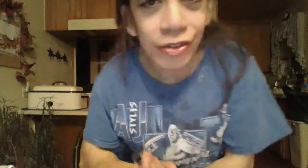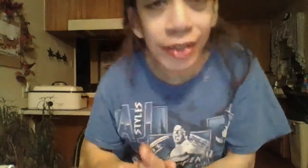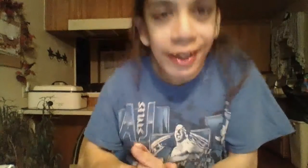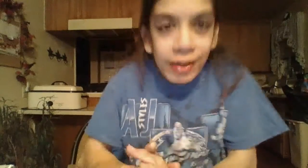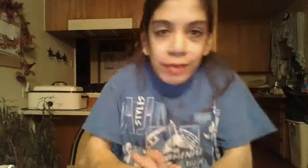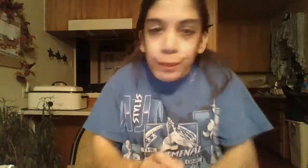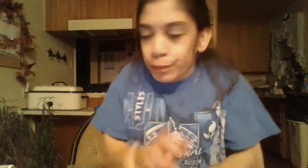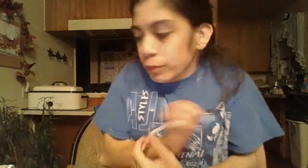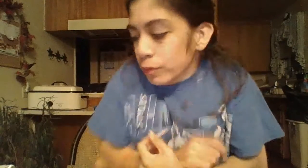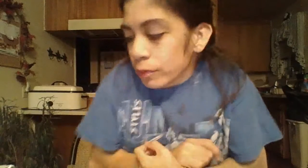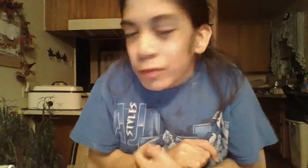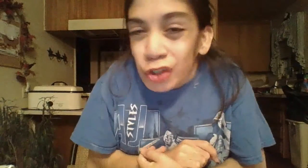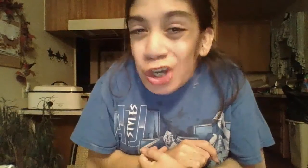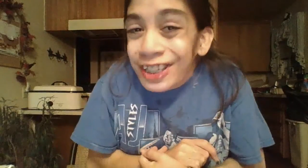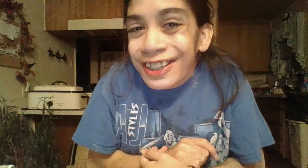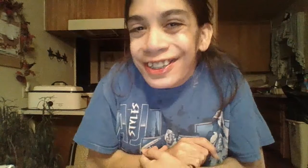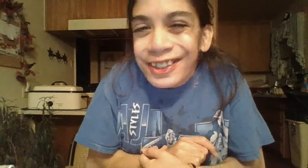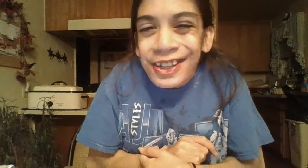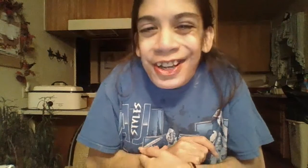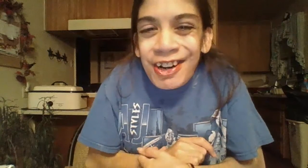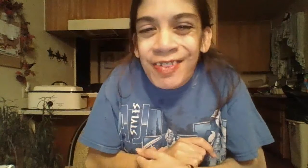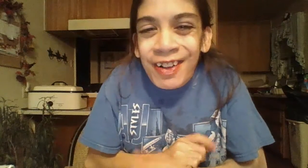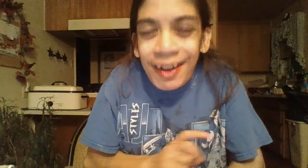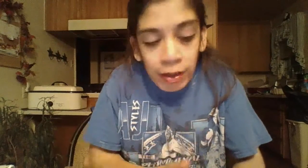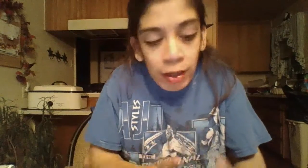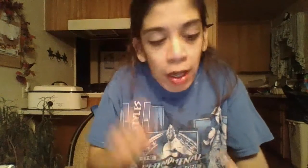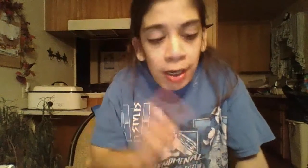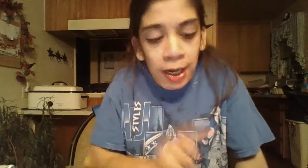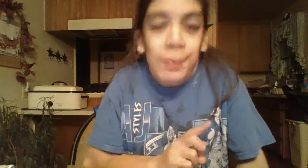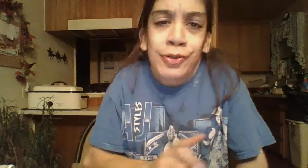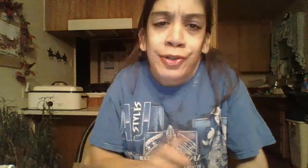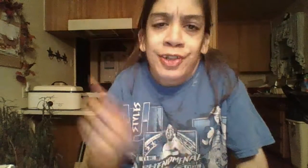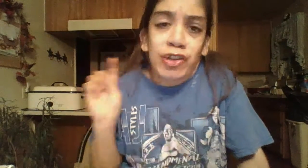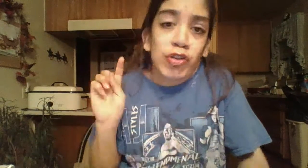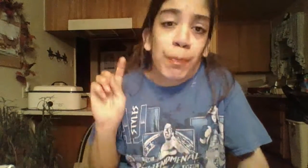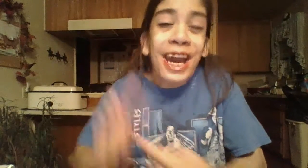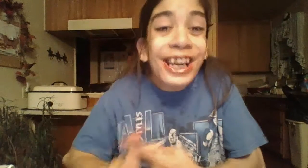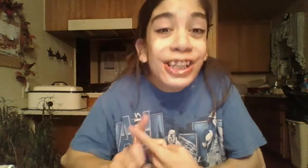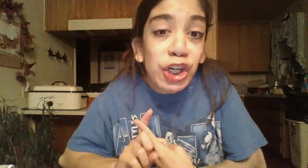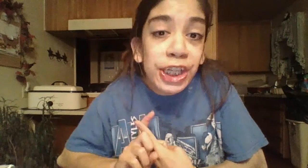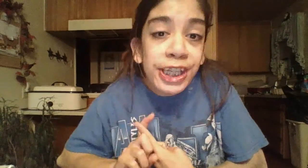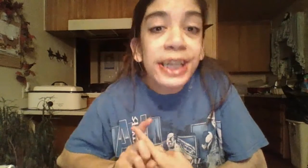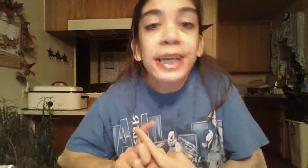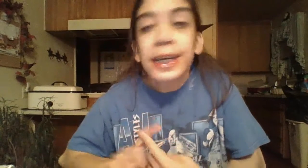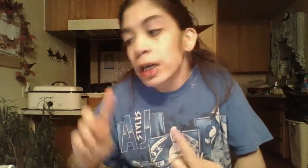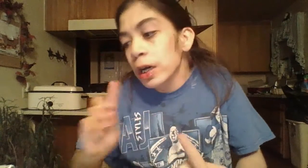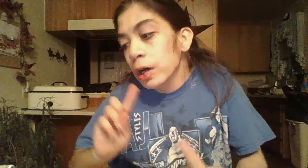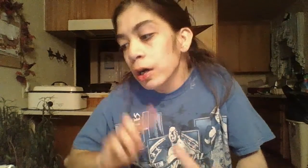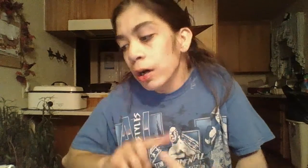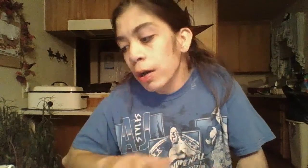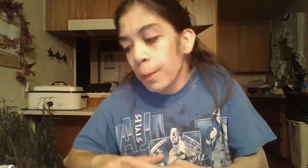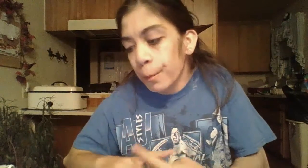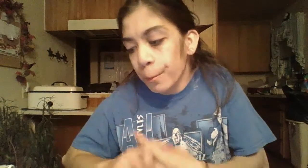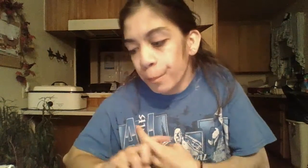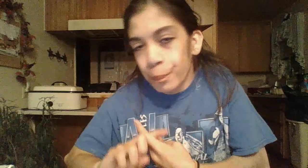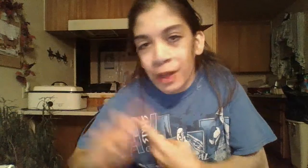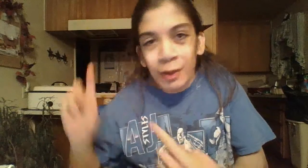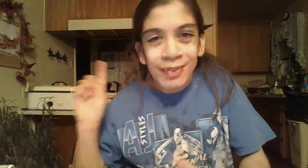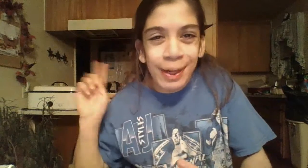and like, Johnny's and stuff, like, I have my new series, Japan Johnny, um, I will leave